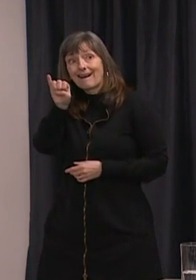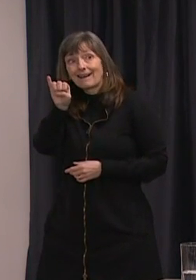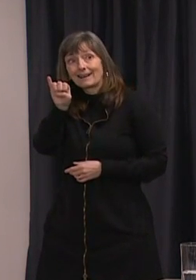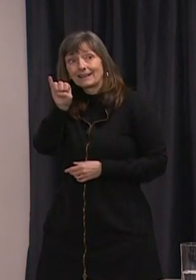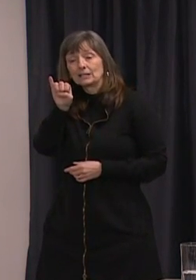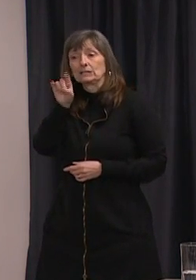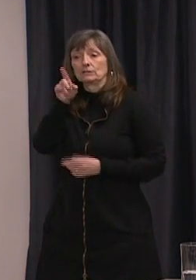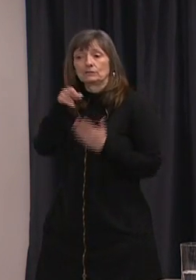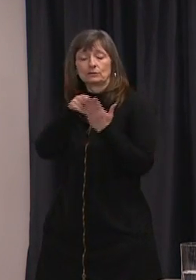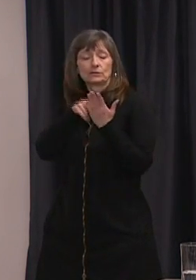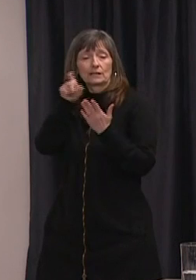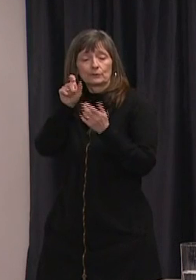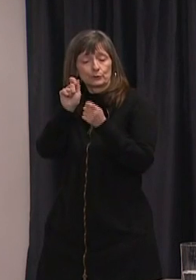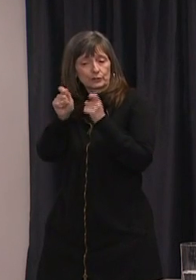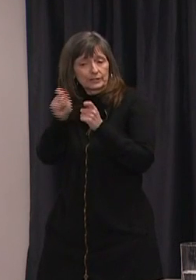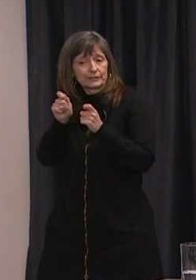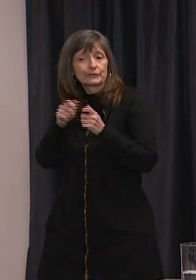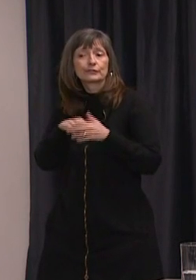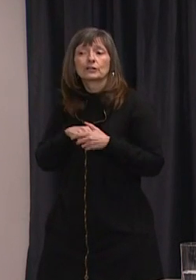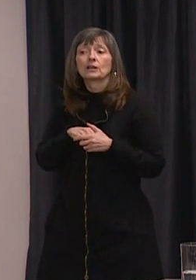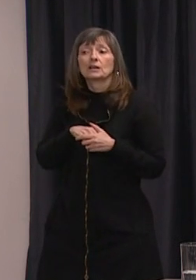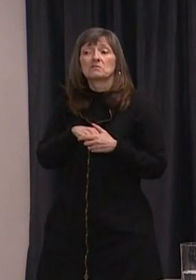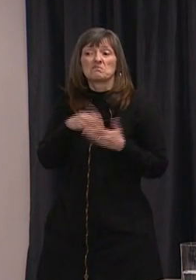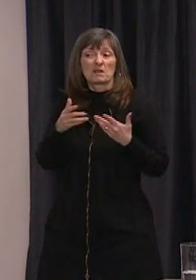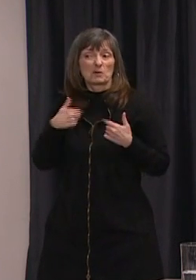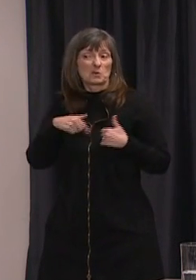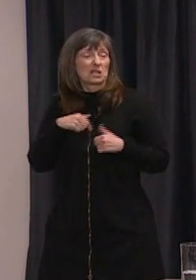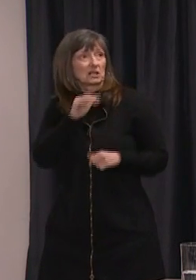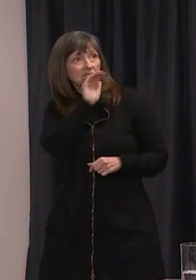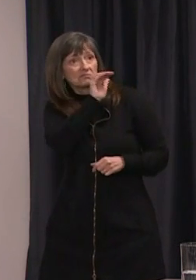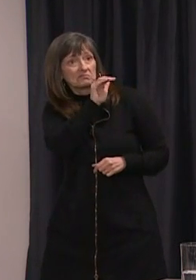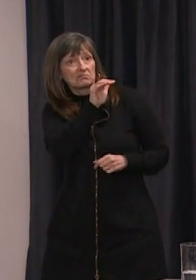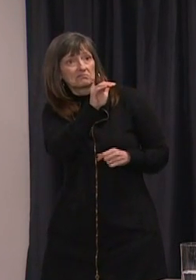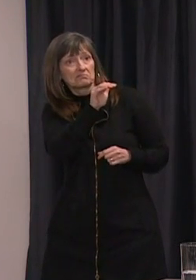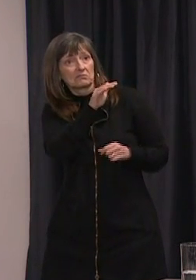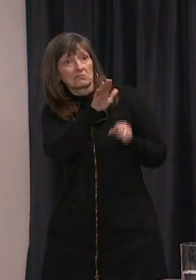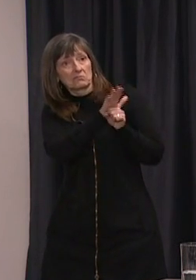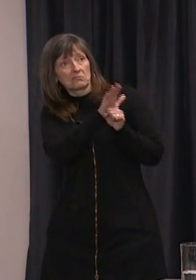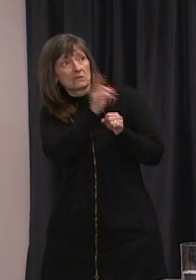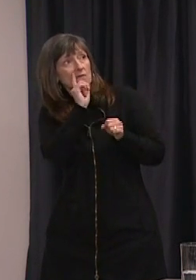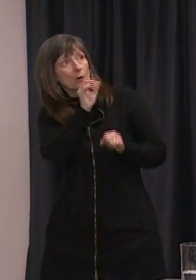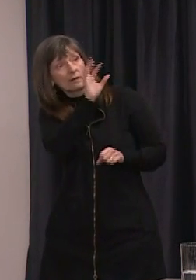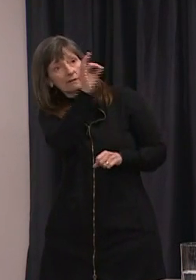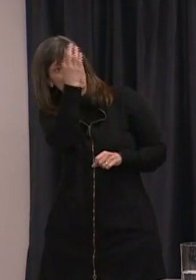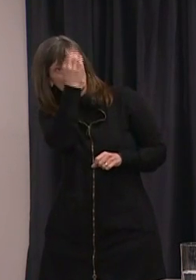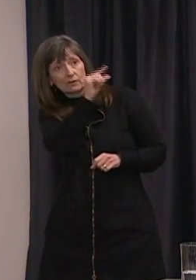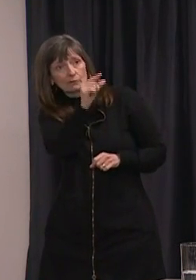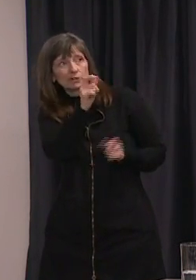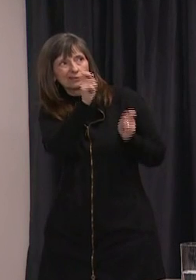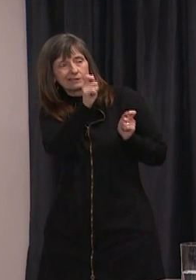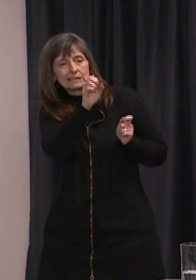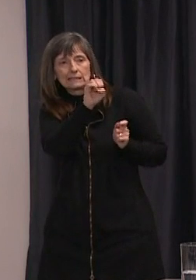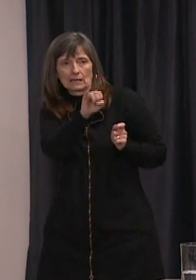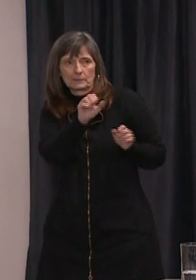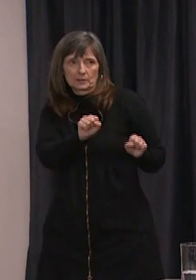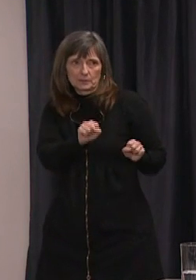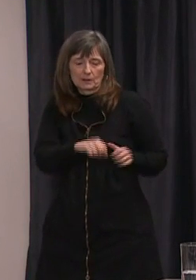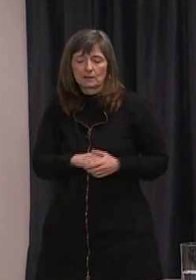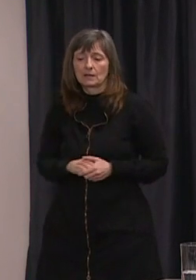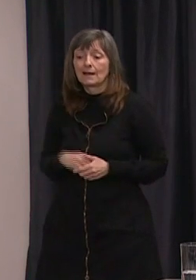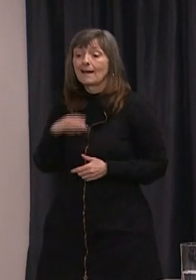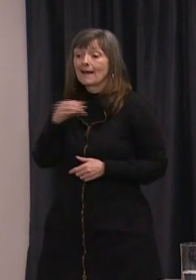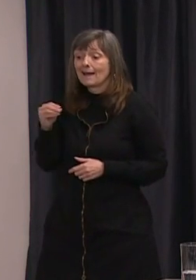terms of uh how we advocate to our federal colleagues about changing that if need be and we're certainly a bit conscious um through uh